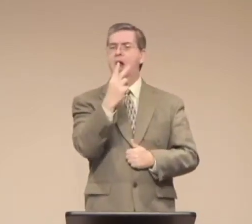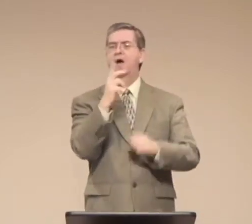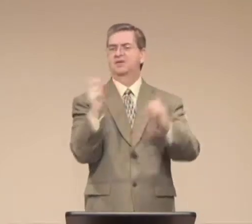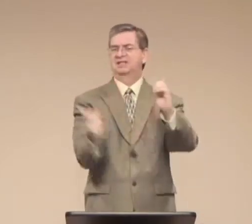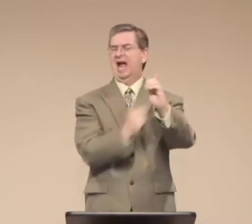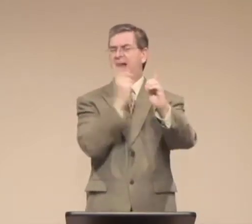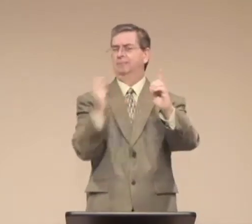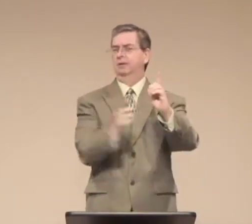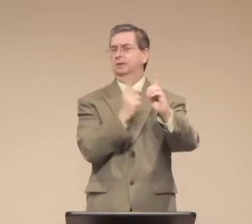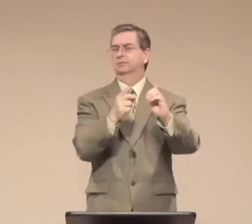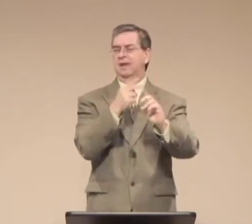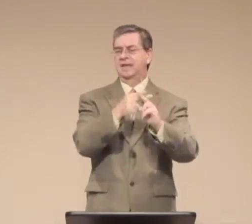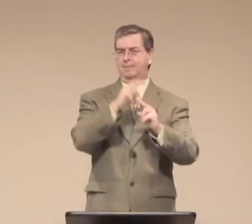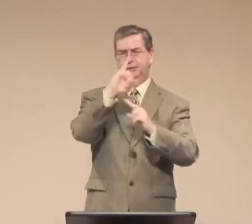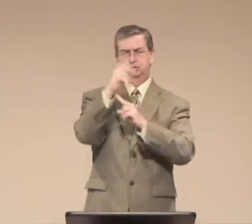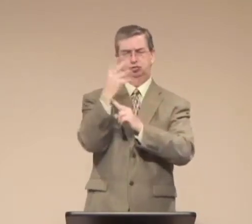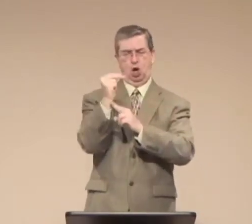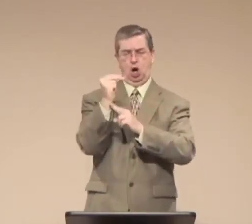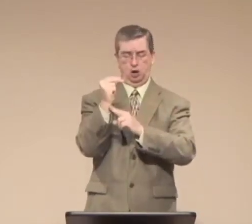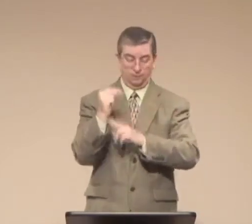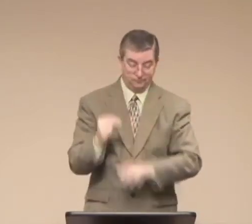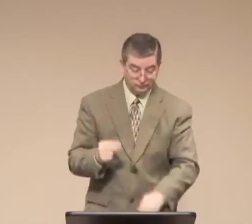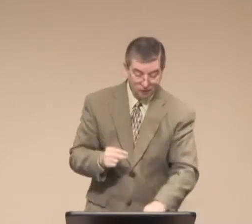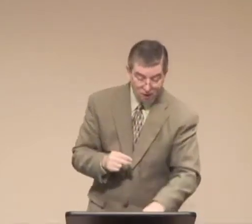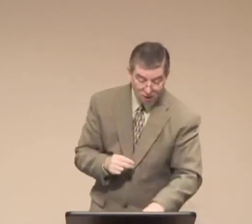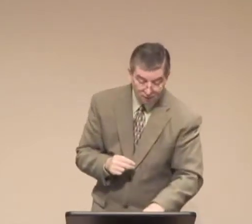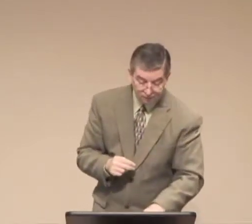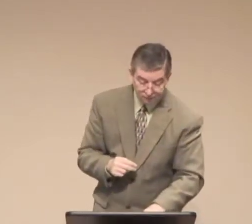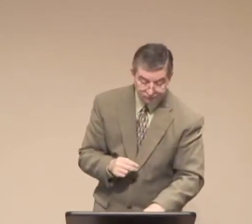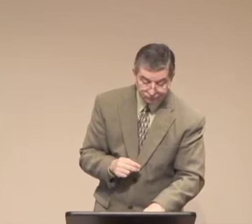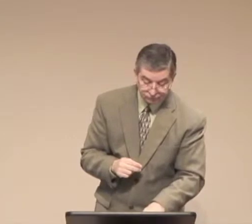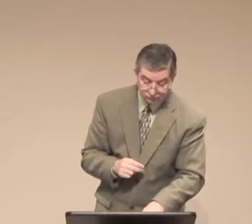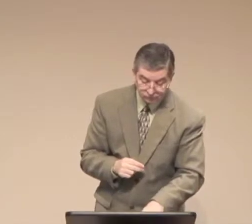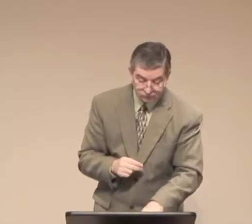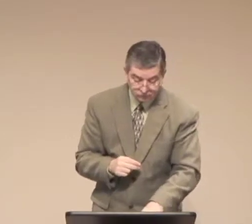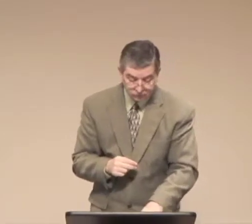He said unto his mother, Woman, behold thy son.